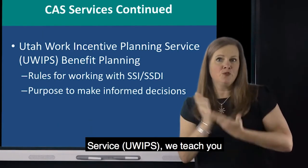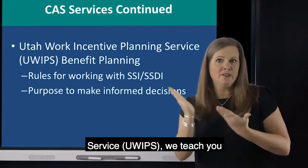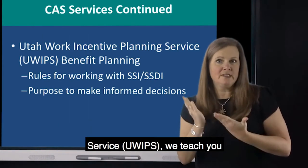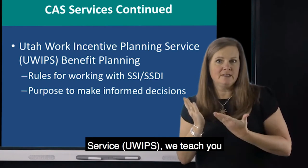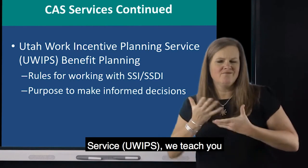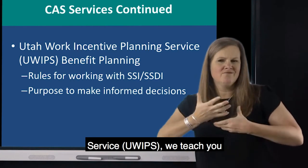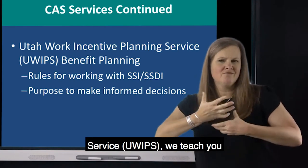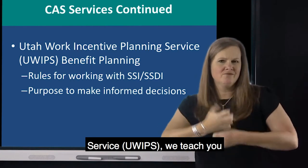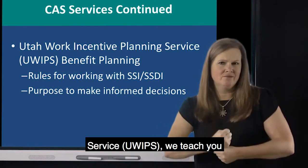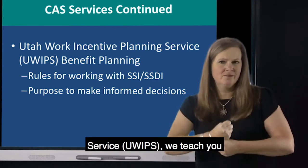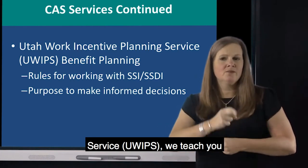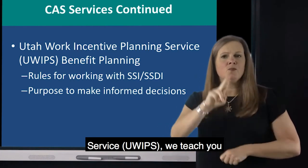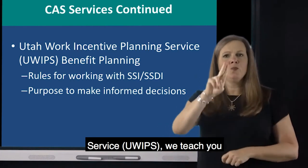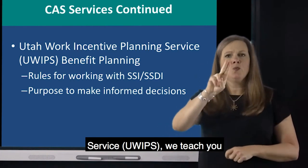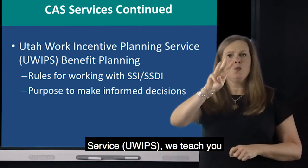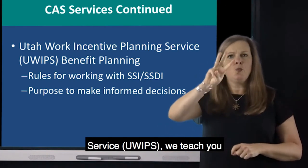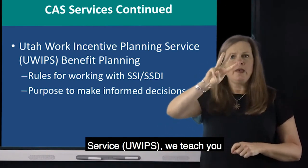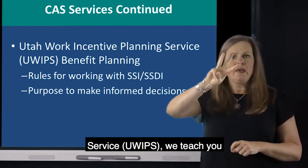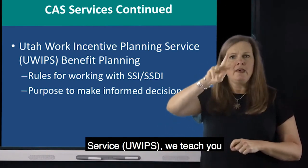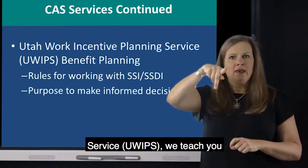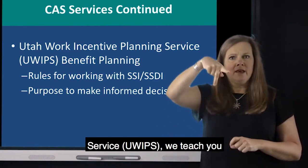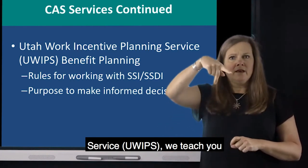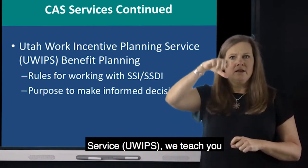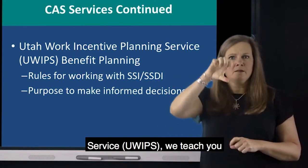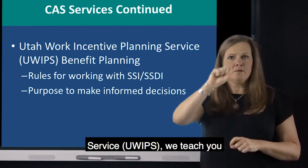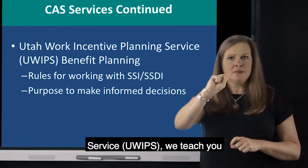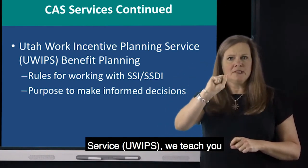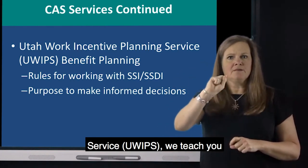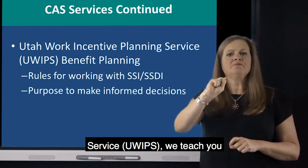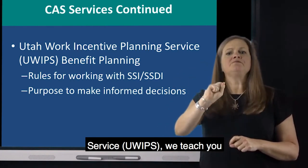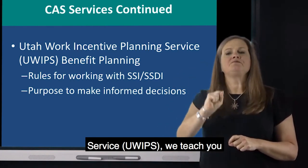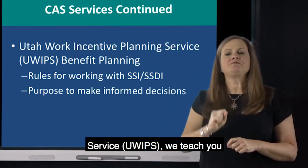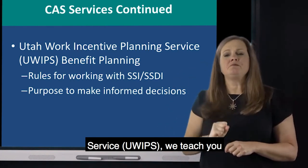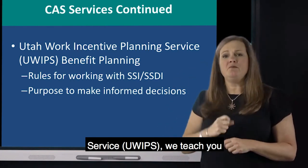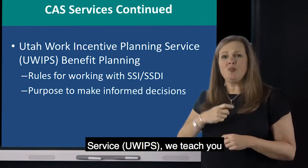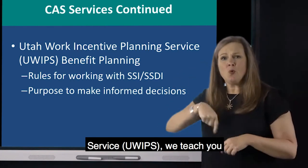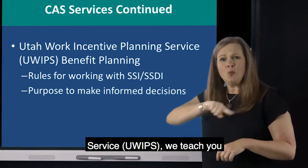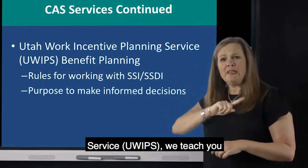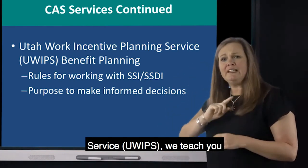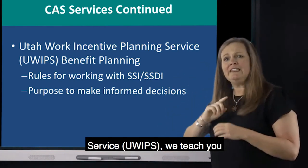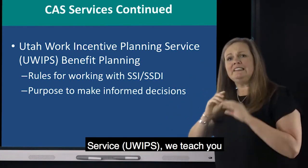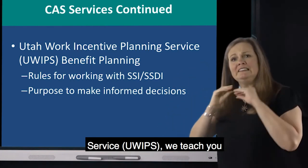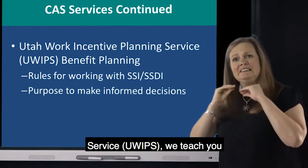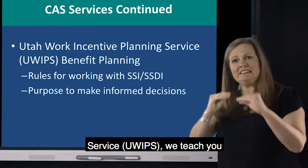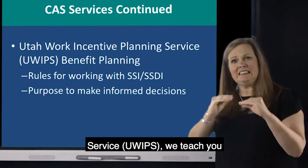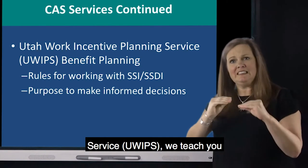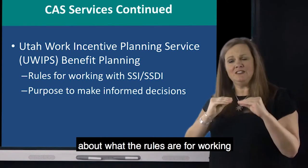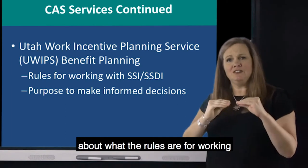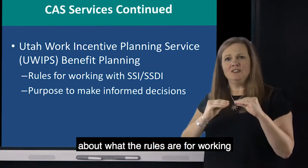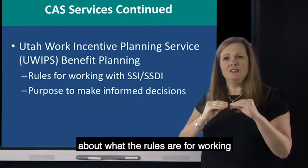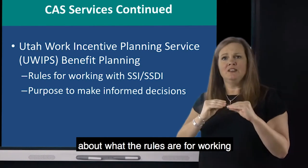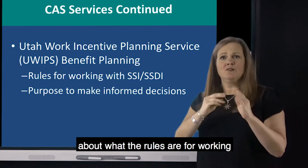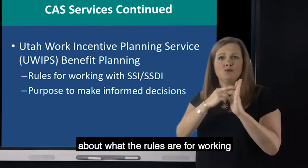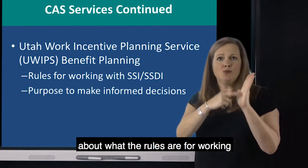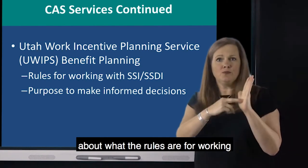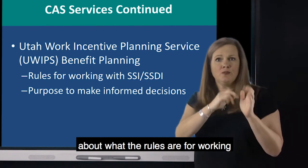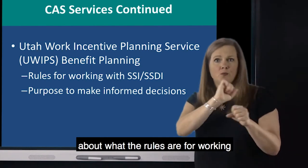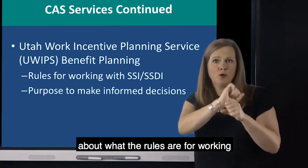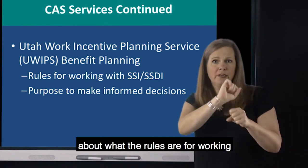The Utah Work Incentive Planning Service, we call it UWIPs. What we can do is we